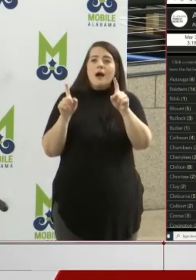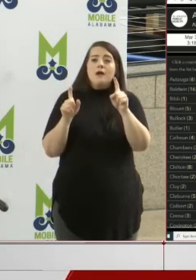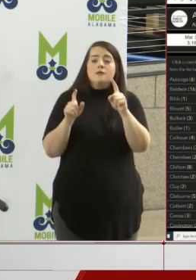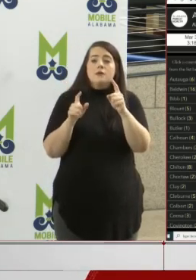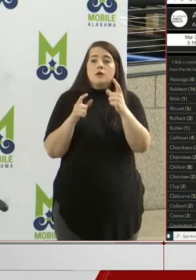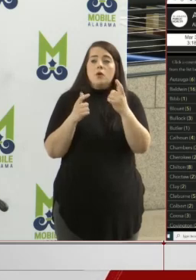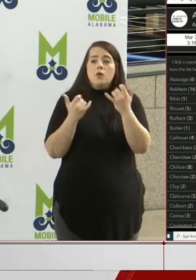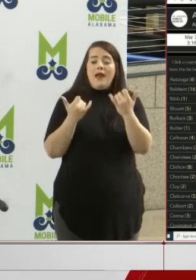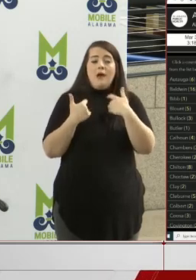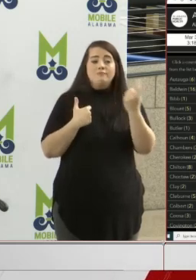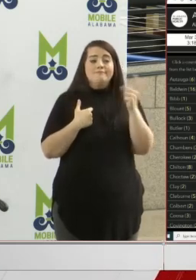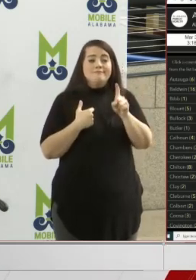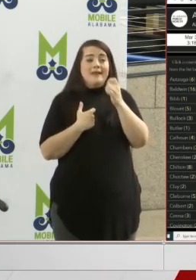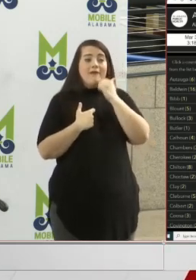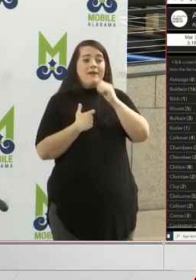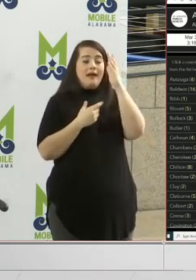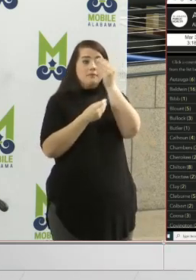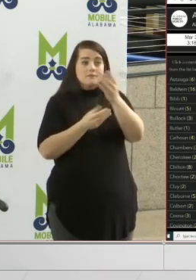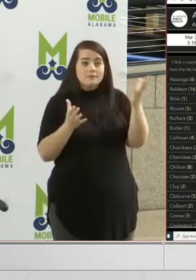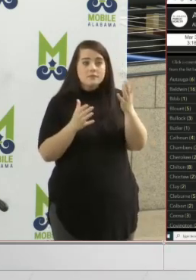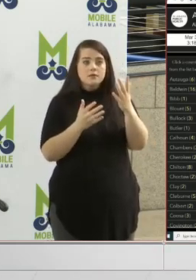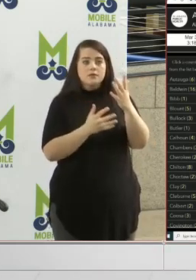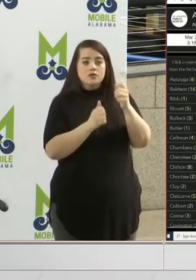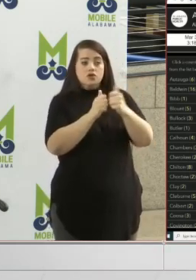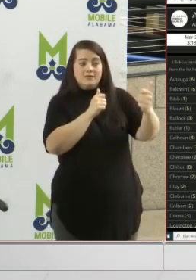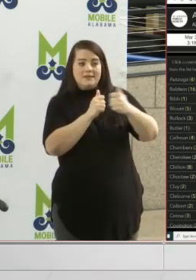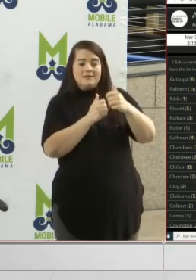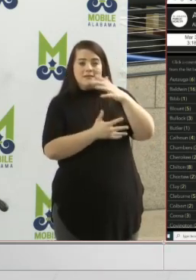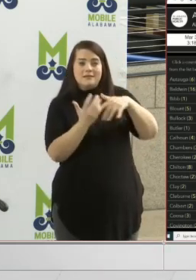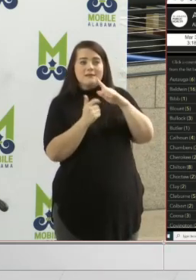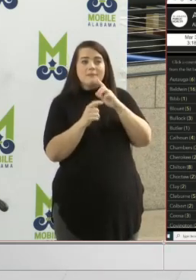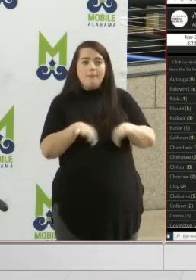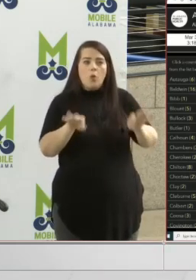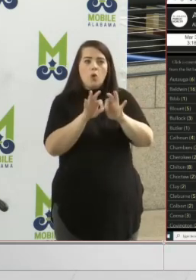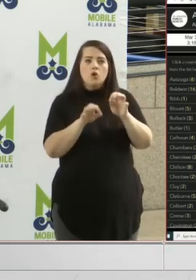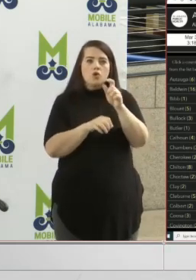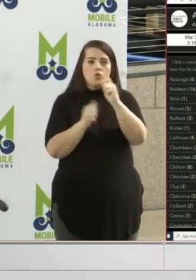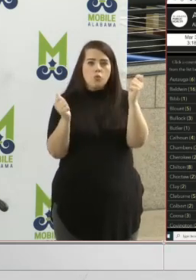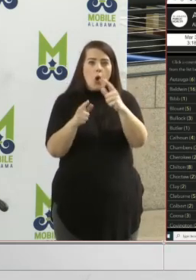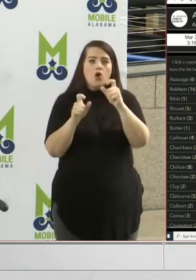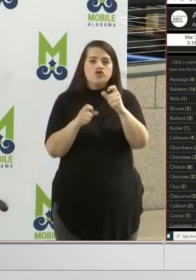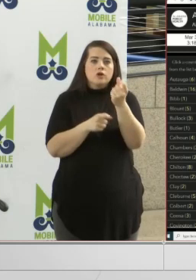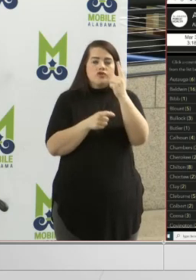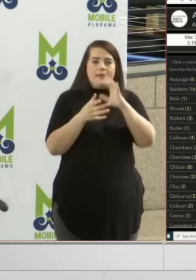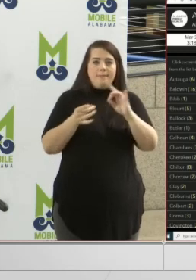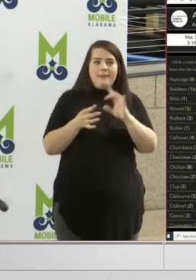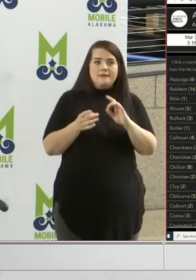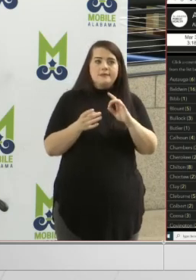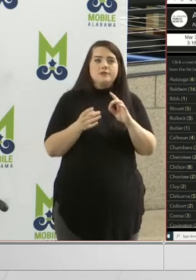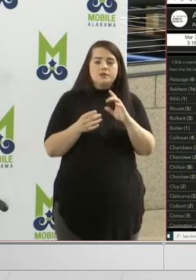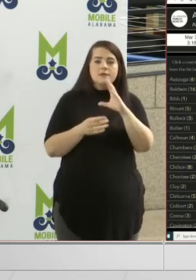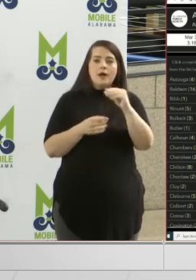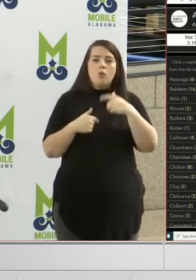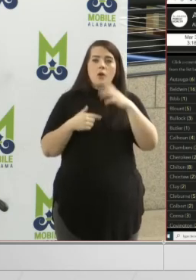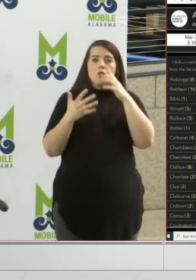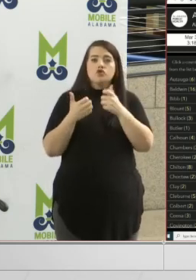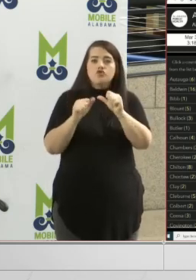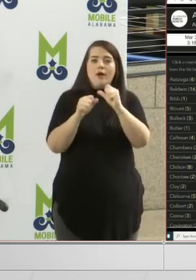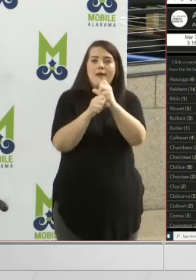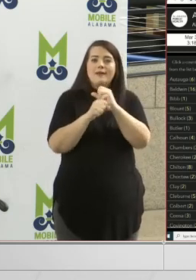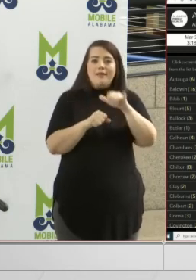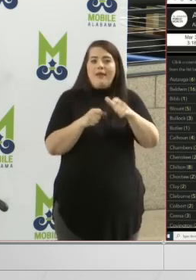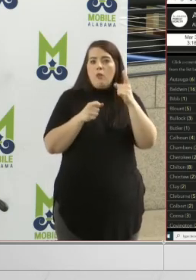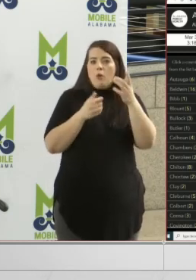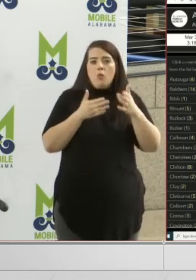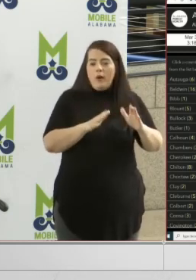standing behind this podium every day saying social distancing is important, everybody should be getting the message that we're going to try to get that one